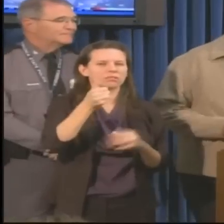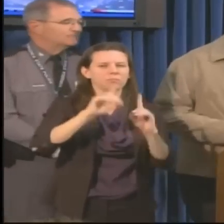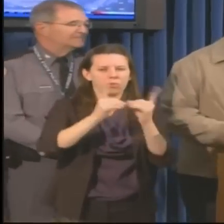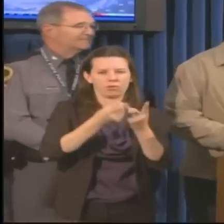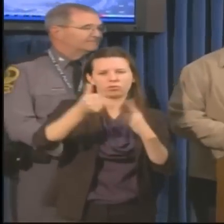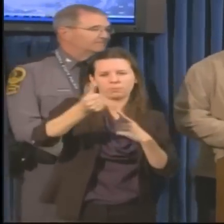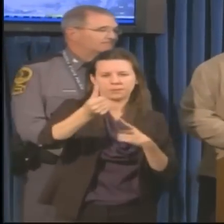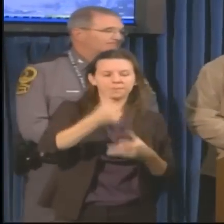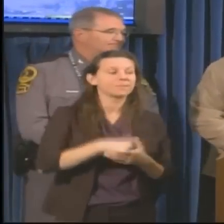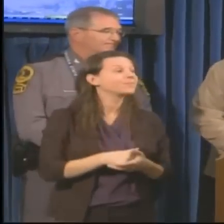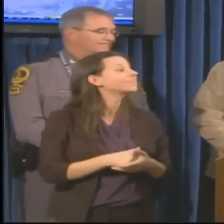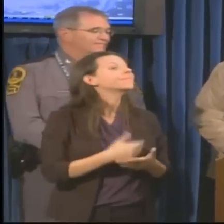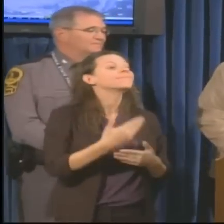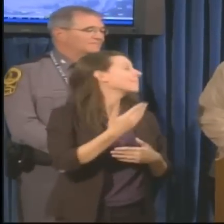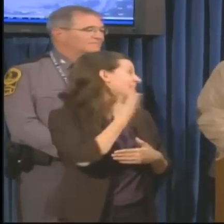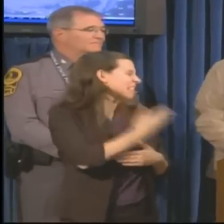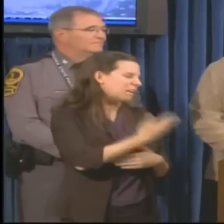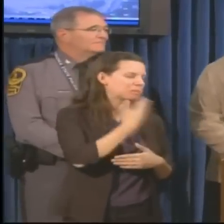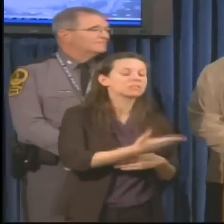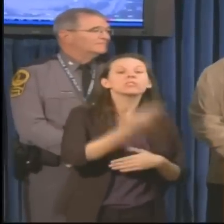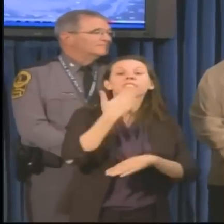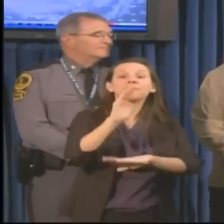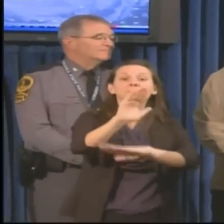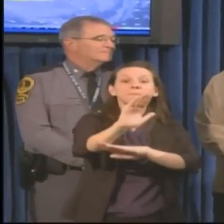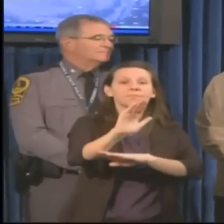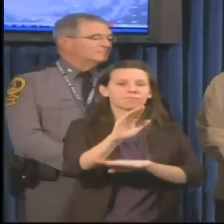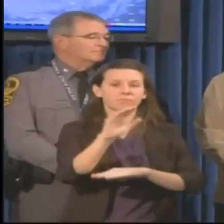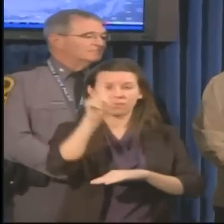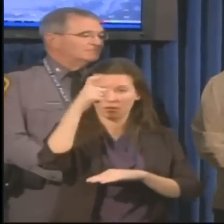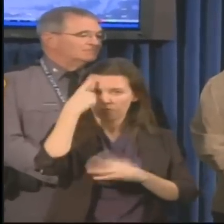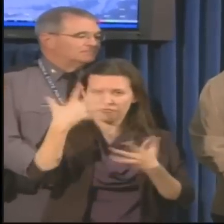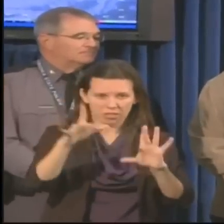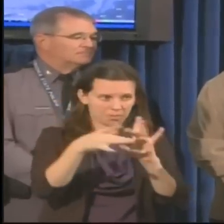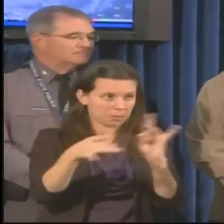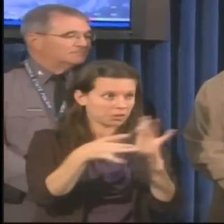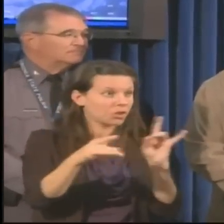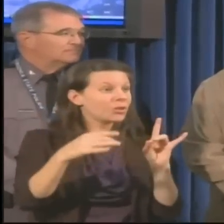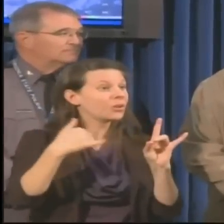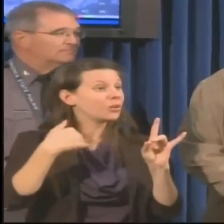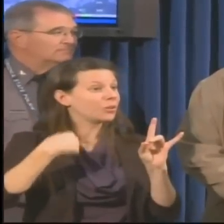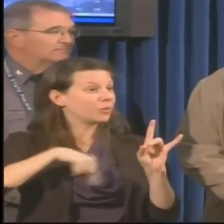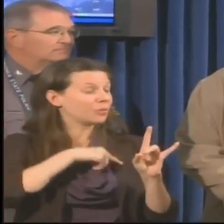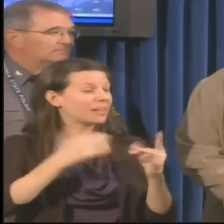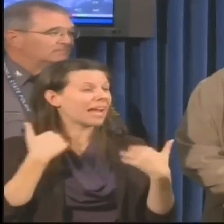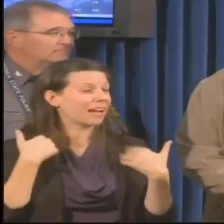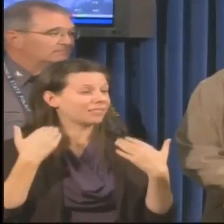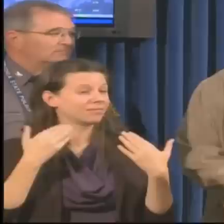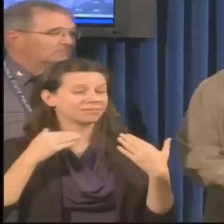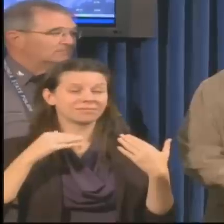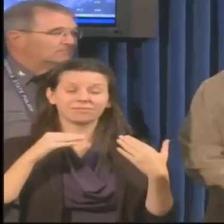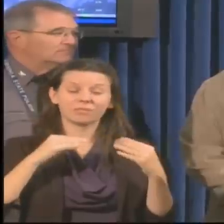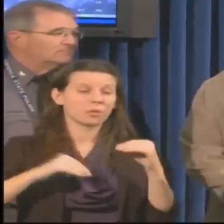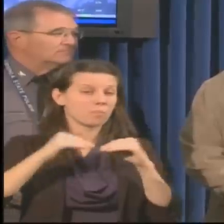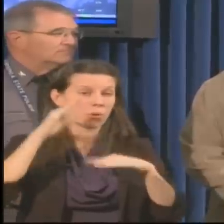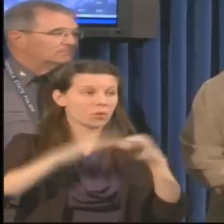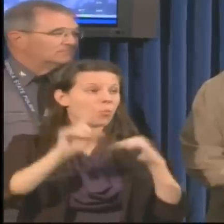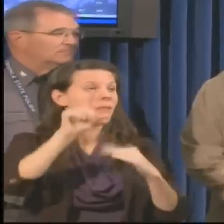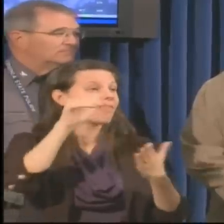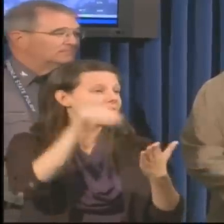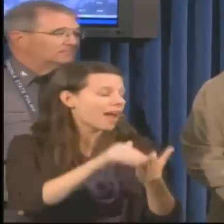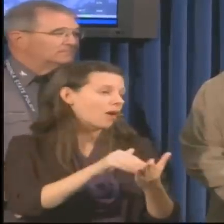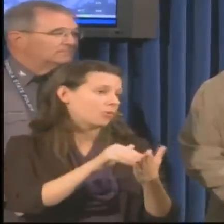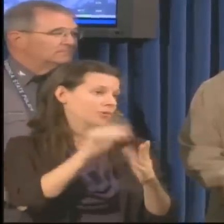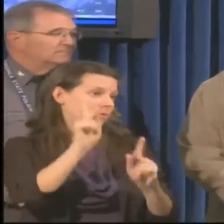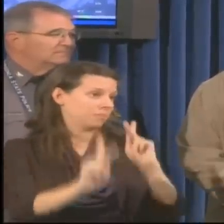Thank you, Governor. Good afternoon. As the governor mentioned, we have over a thousand men and women